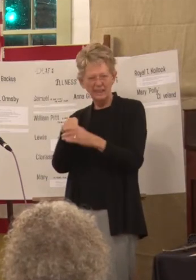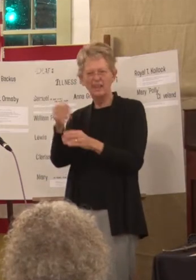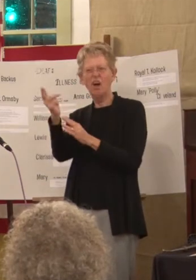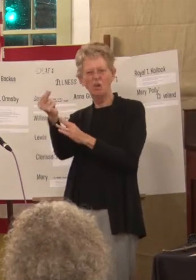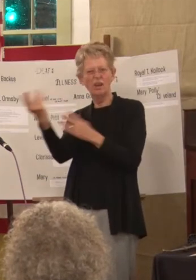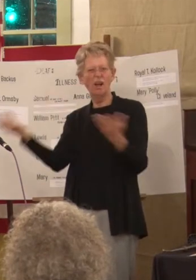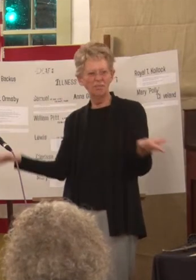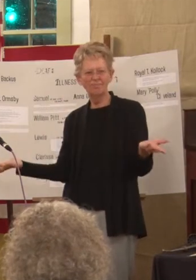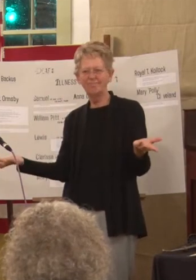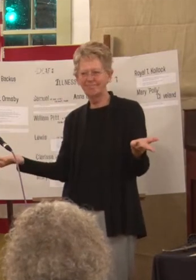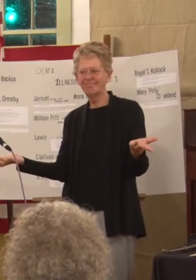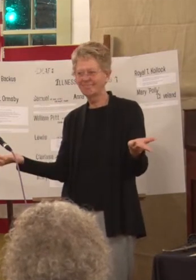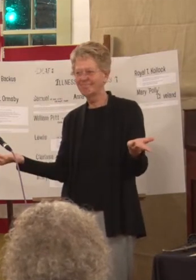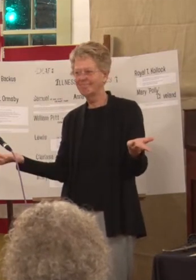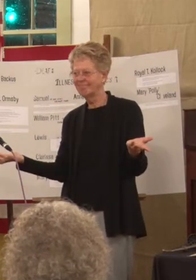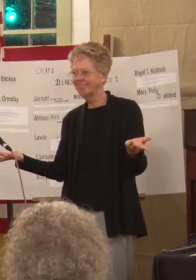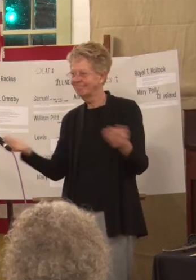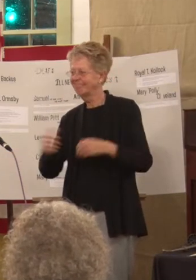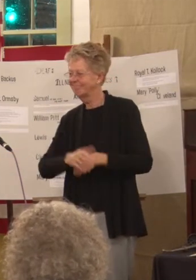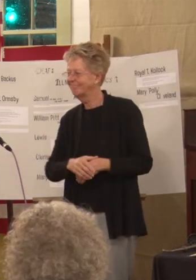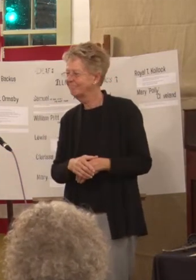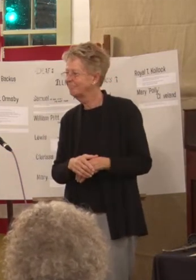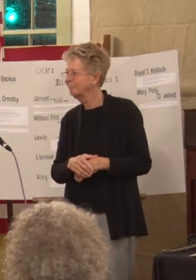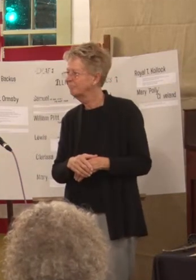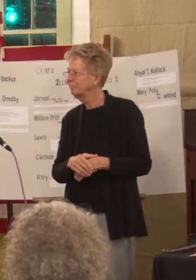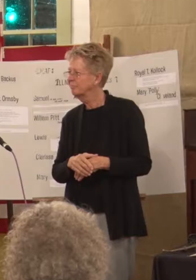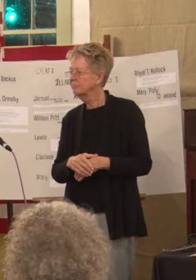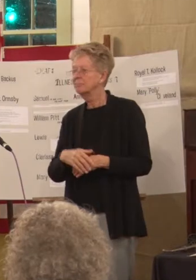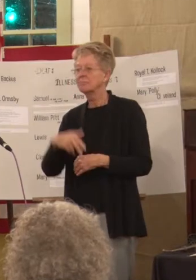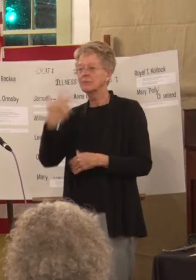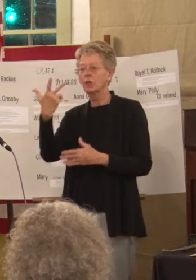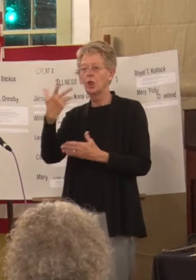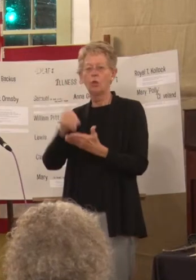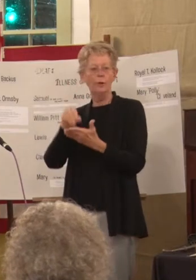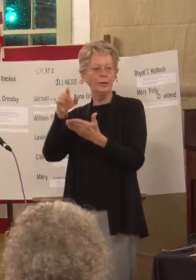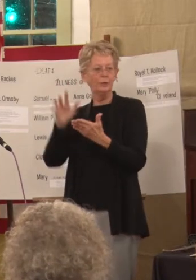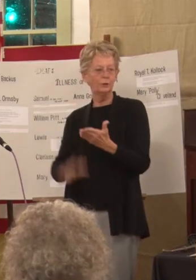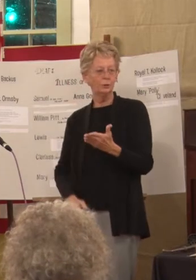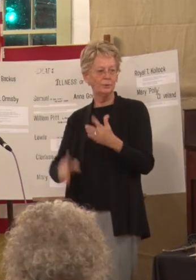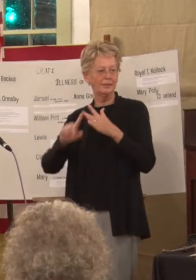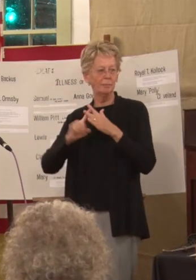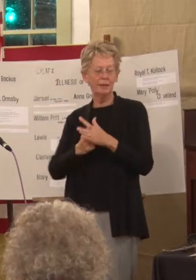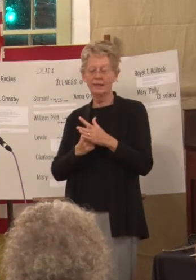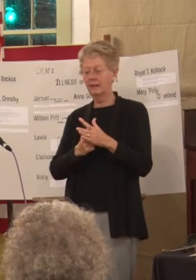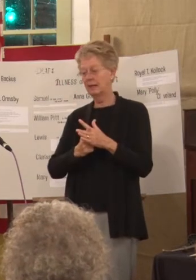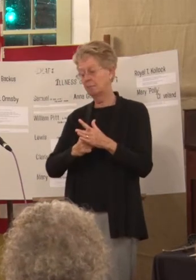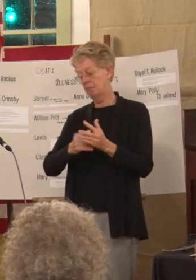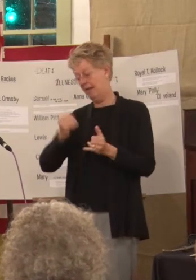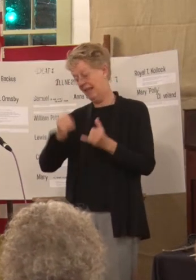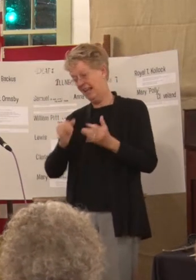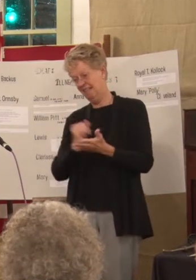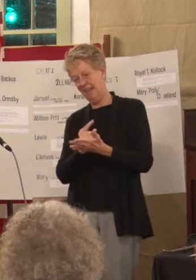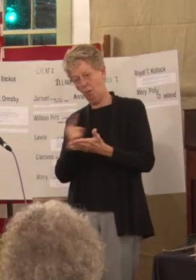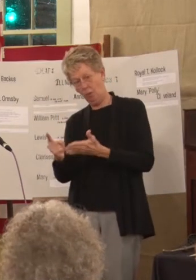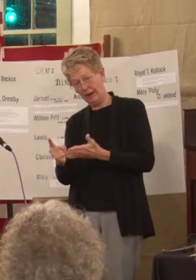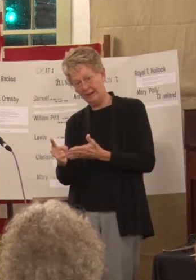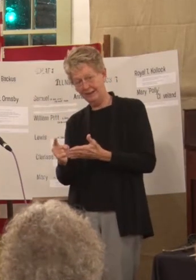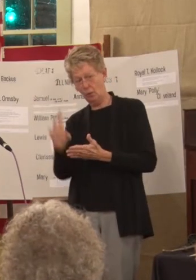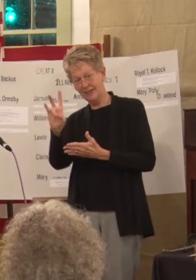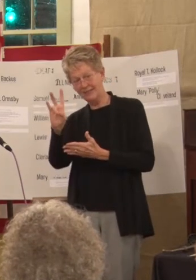you know. So, three students opened it up, and by the end of the week, there were seven. By the end of two weeks, there